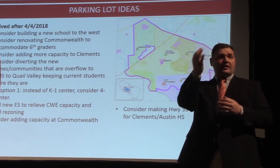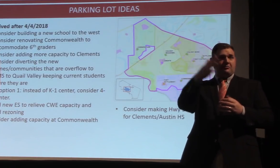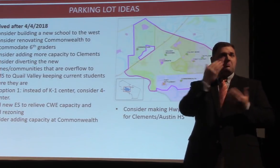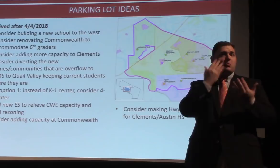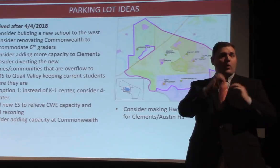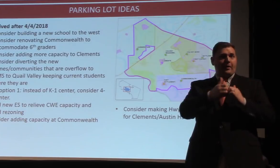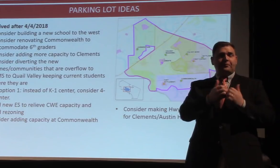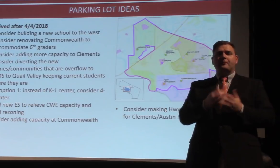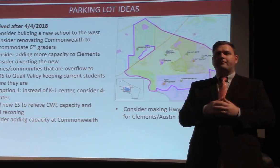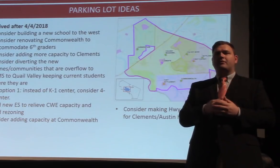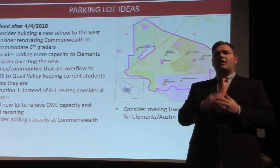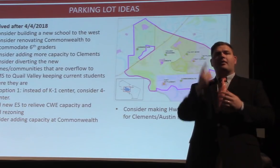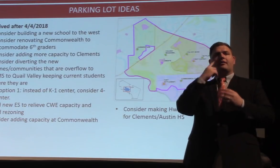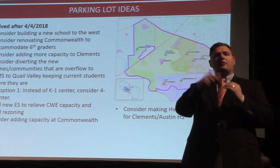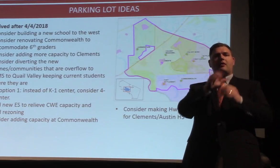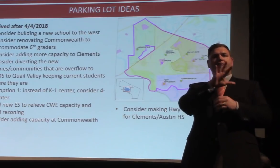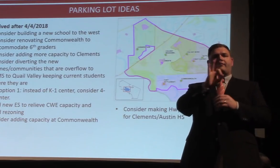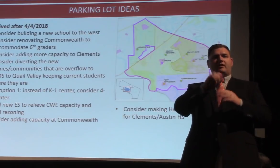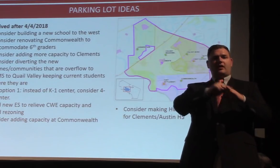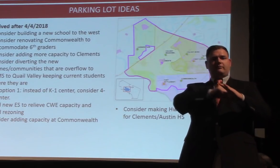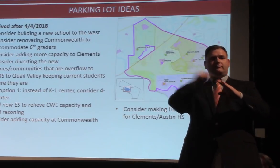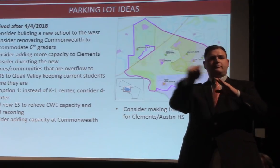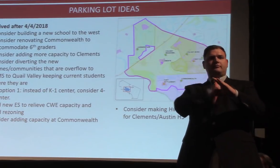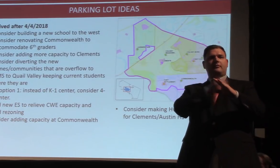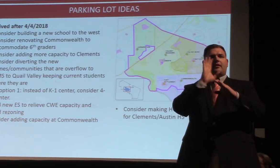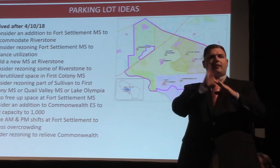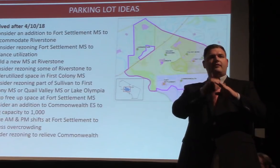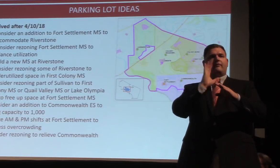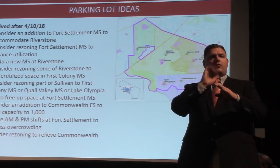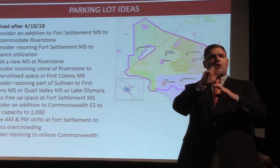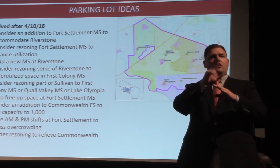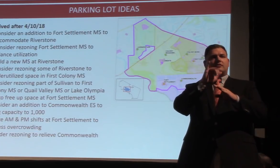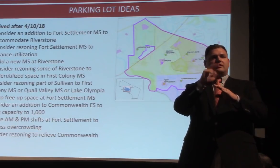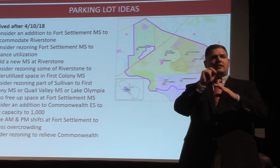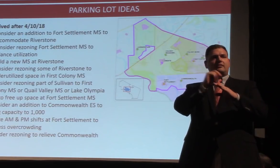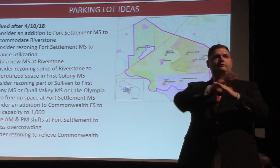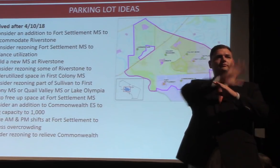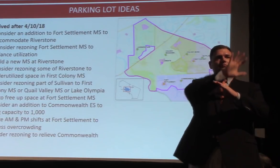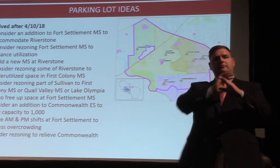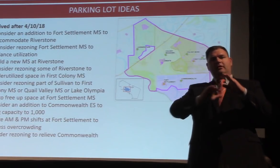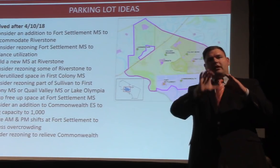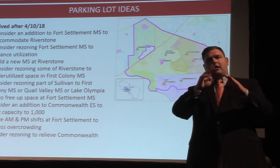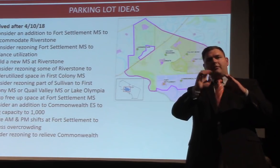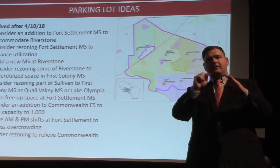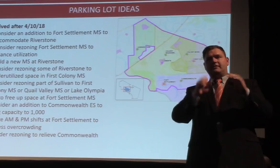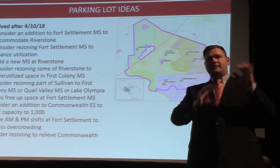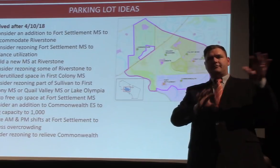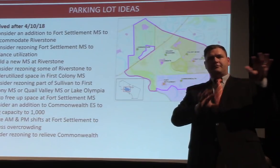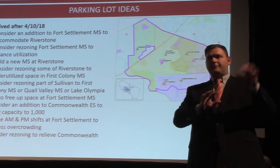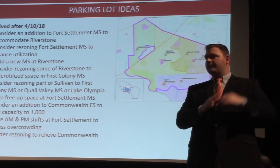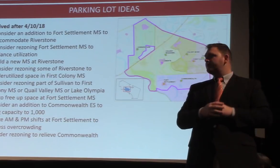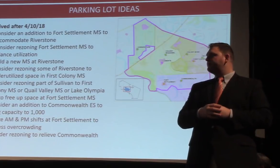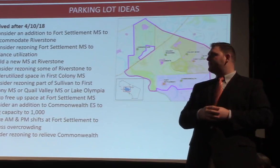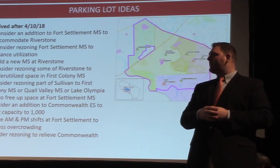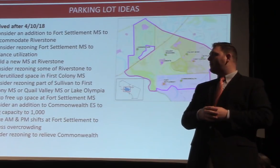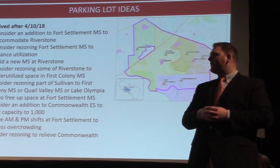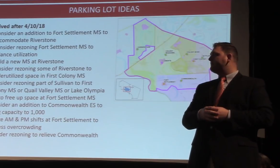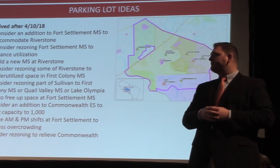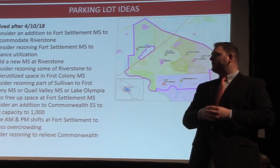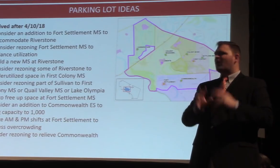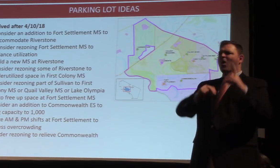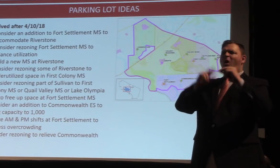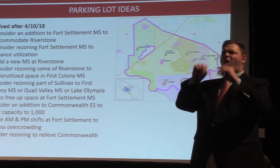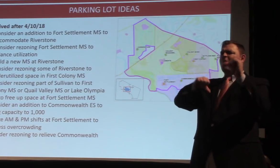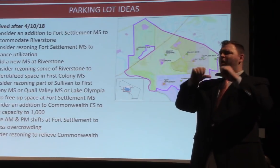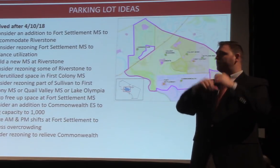making Highway 59 the zone line for Clements and Austin. Okay, other ideas here. Consider, consider an